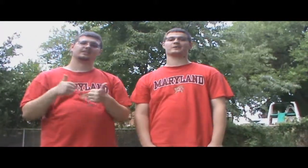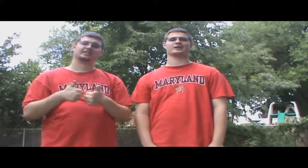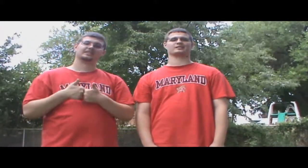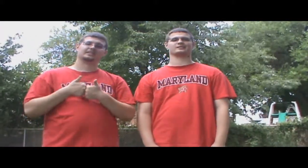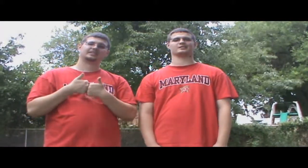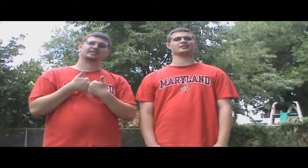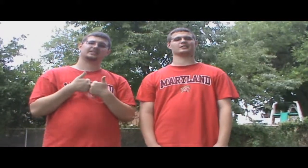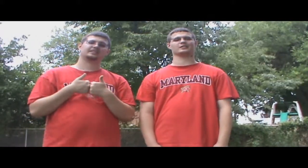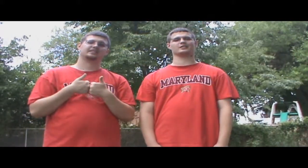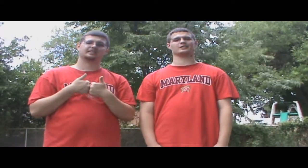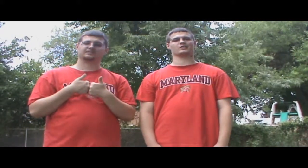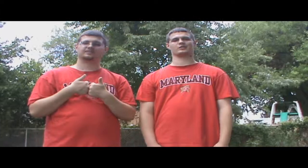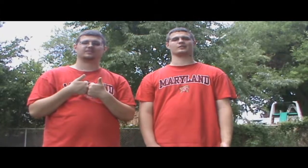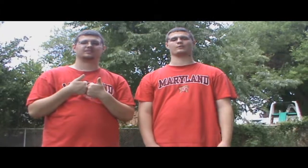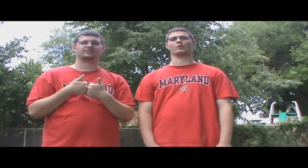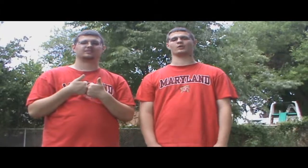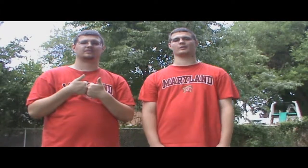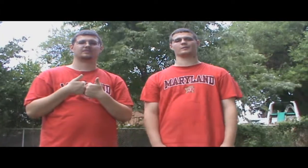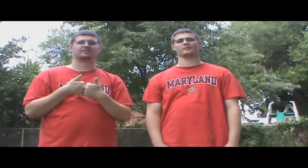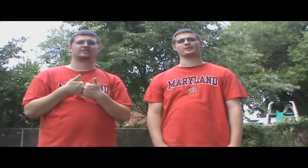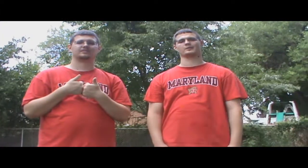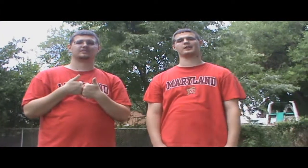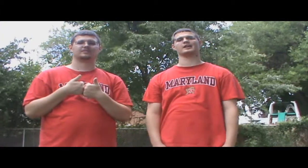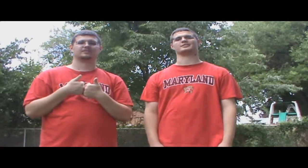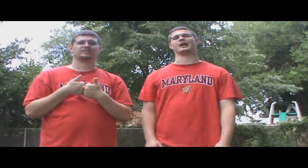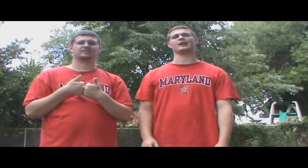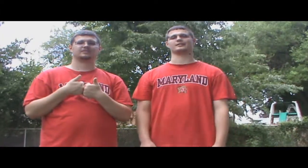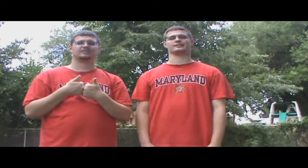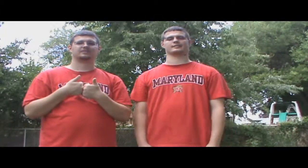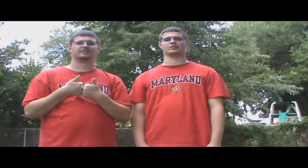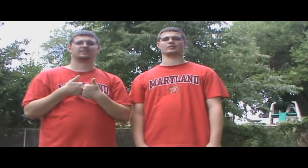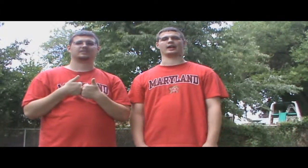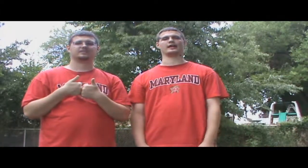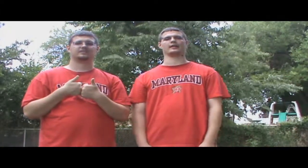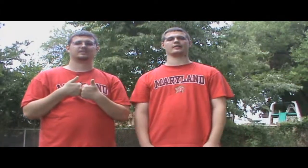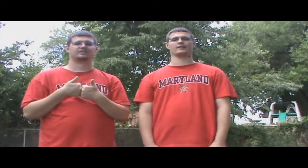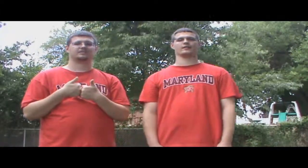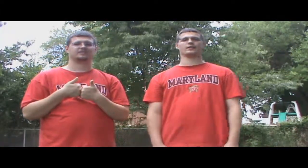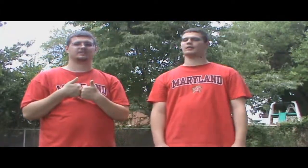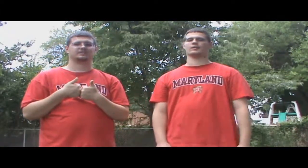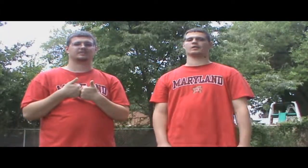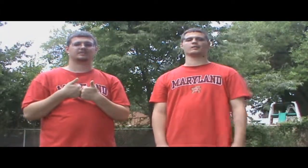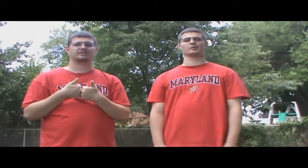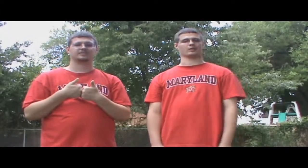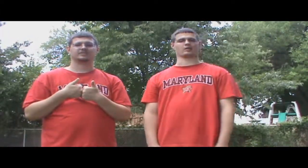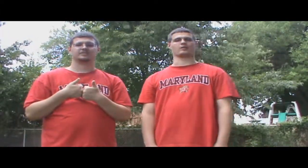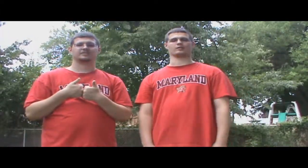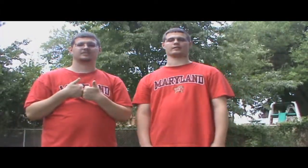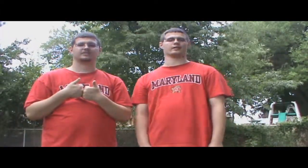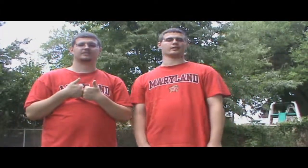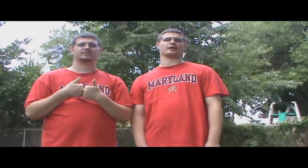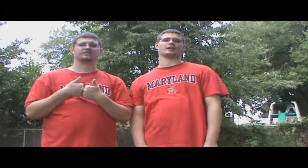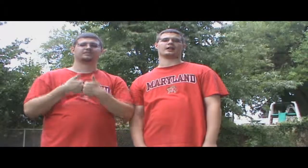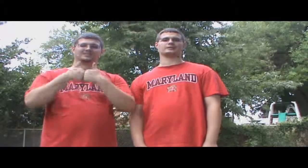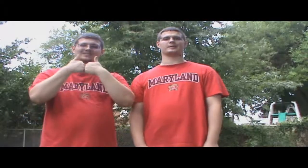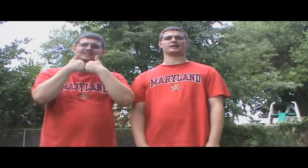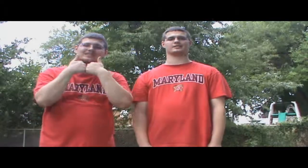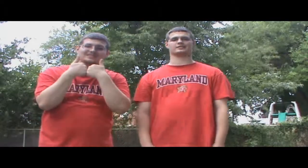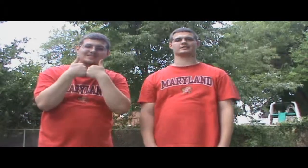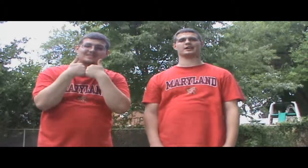PS3, 4, PSX, or N, whatever you want to call it, and Xbox, let's just